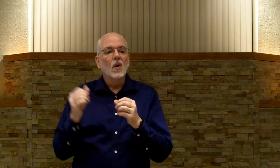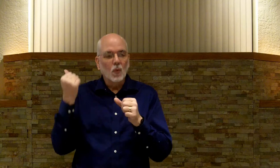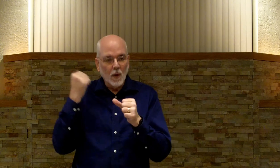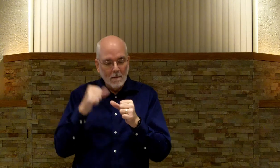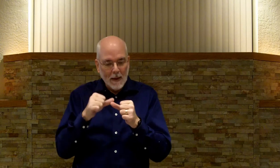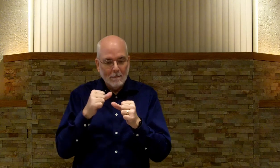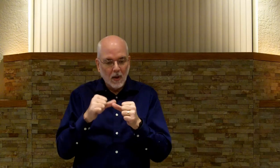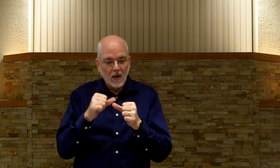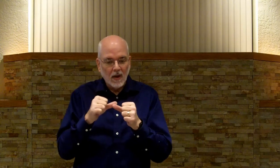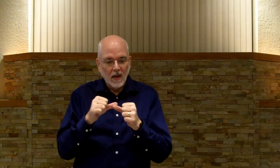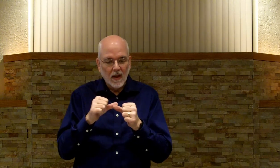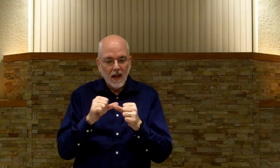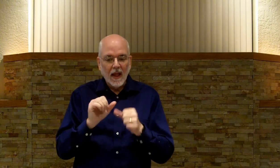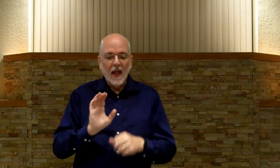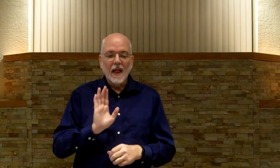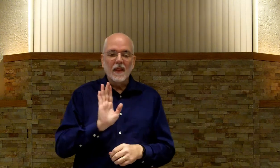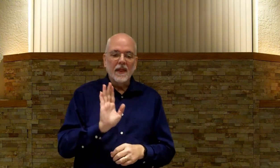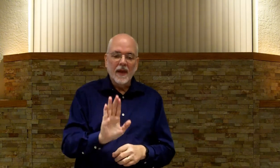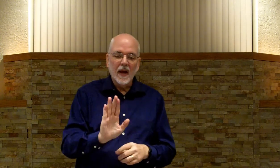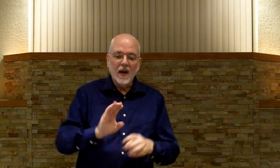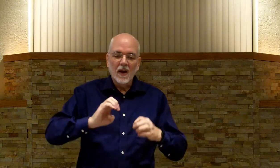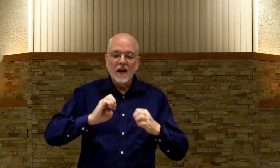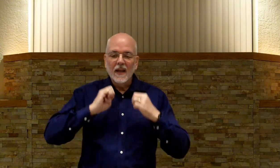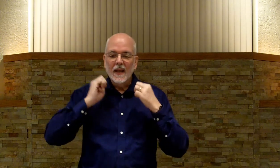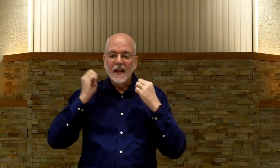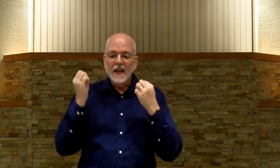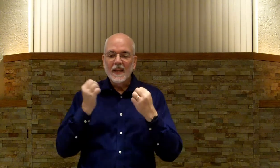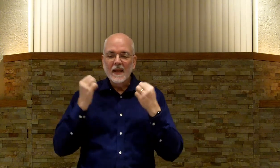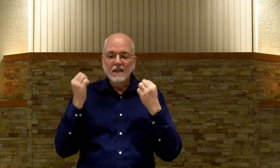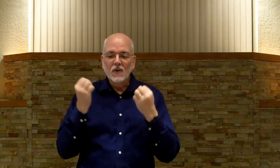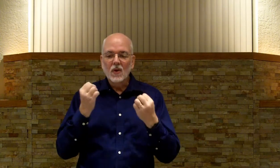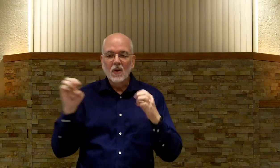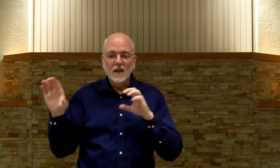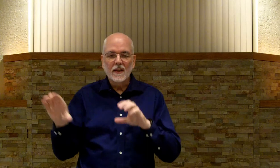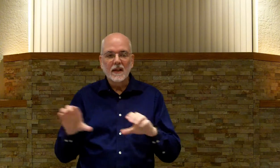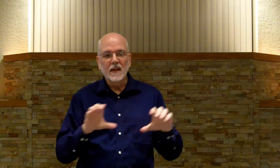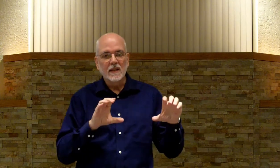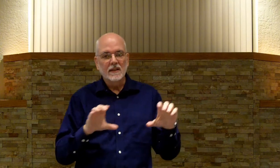Remember. Their. Evil. Deeds.